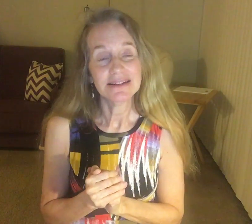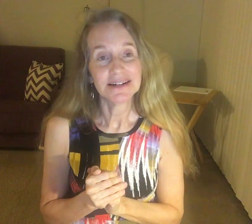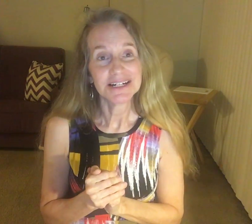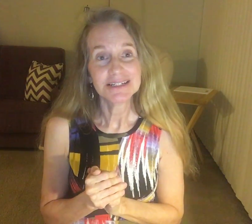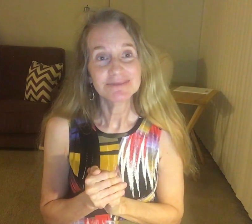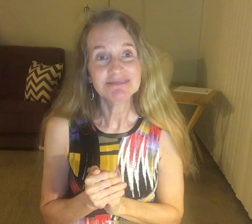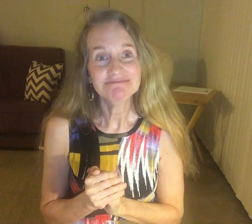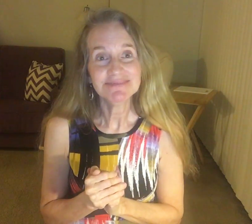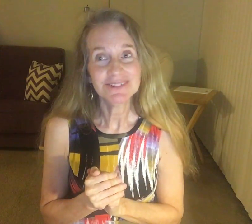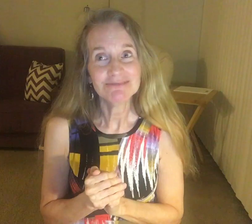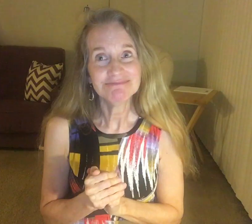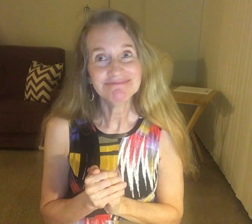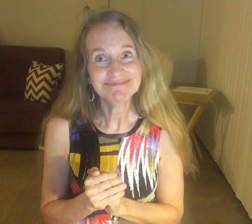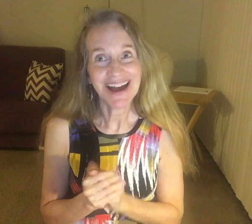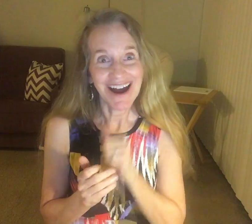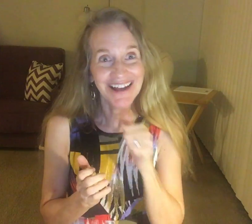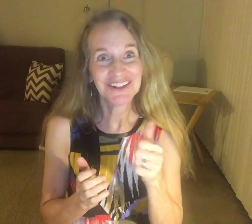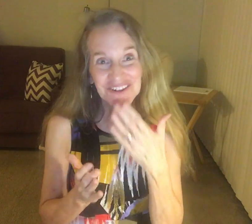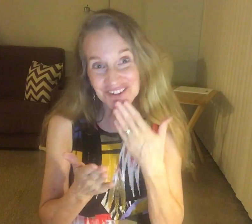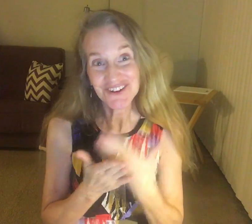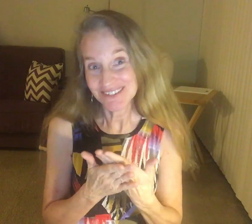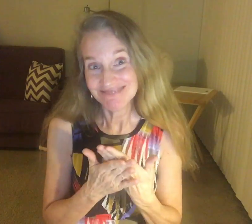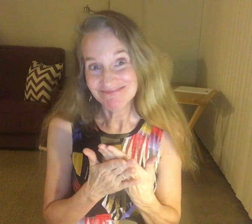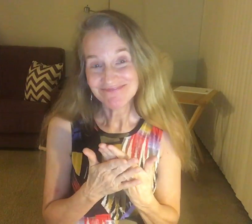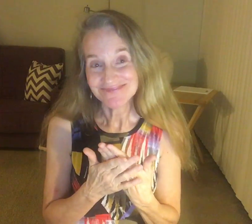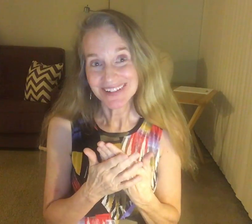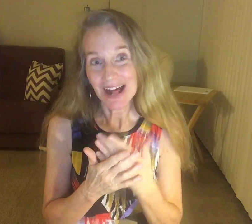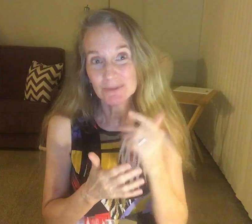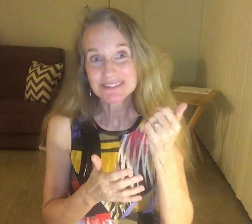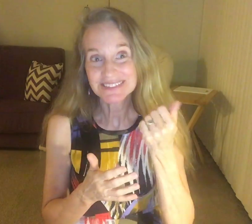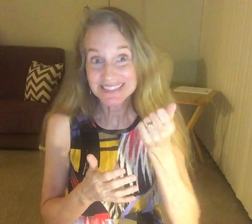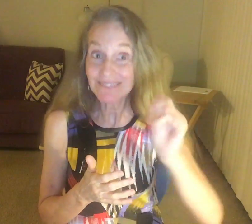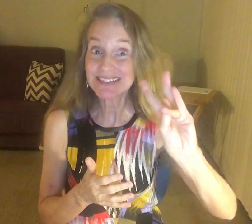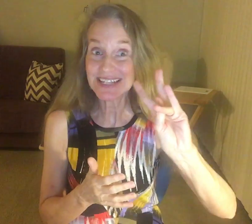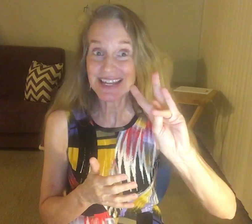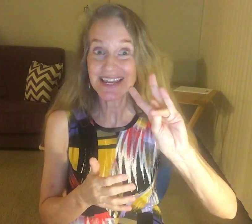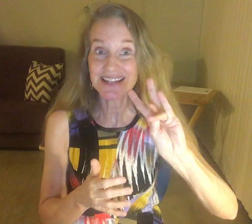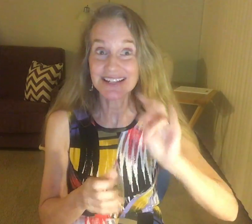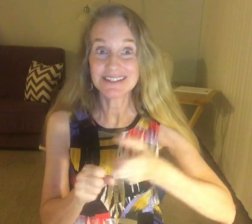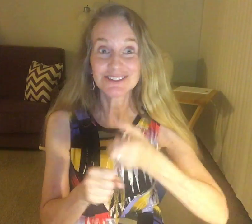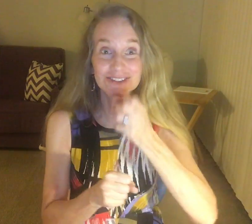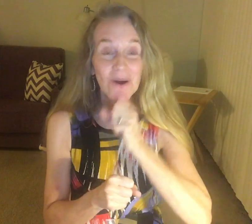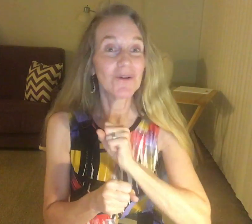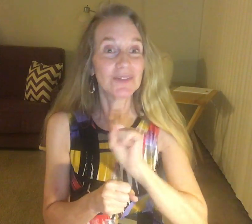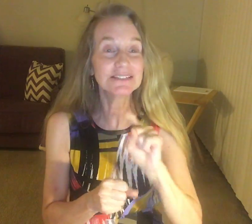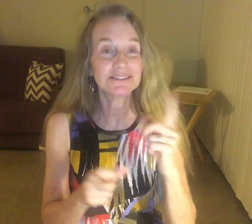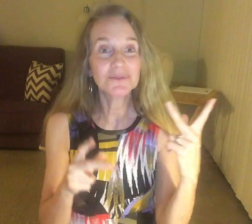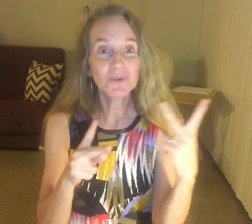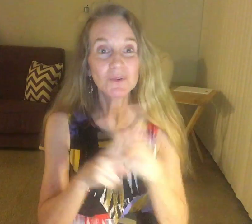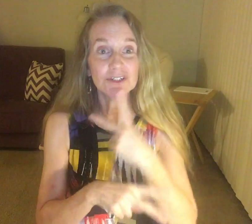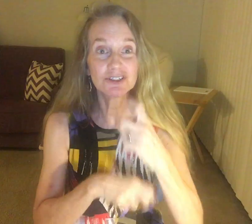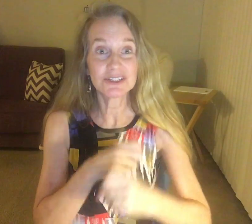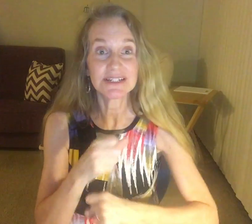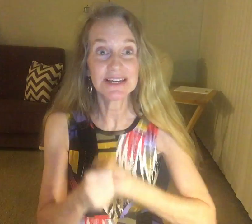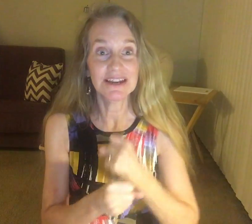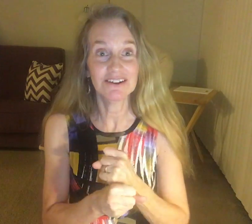um, you know, could. And I was 17 years old. That's the worst year.